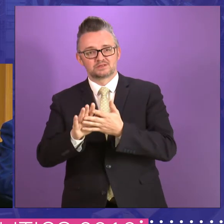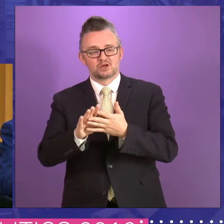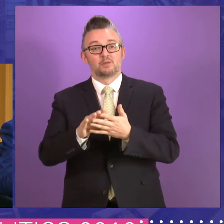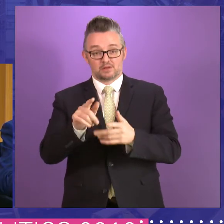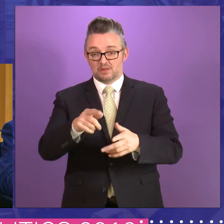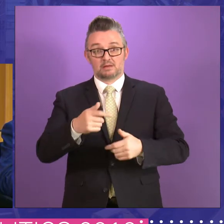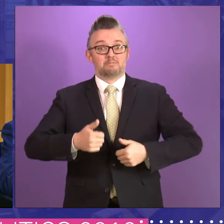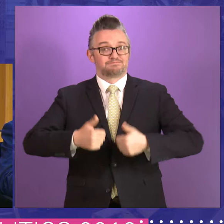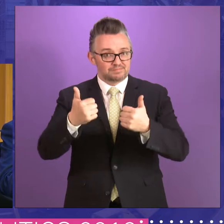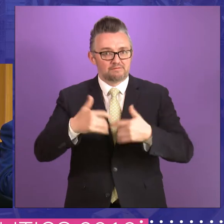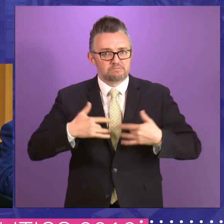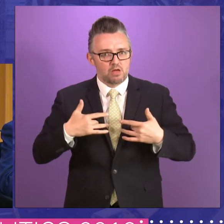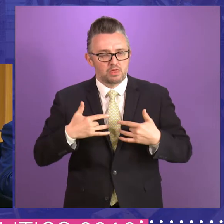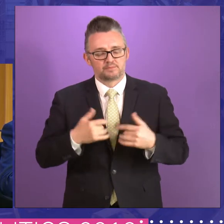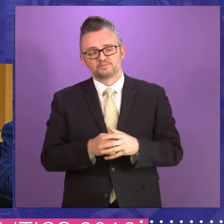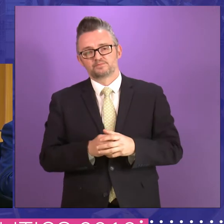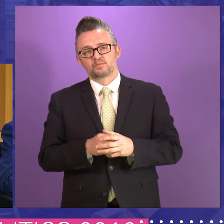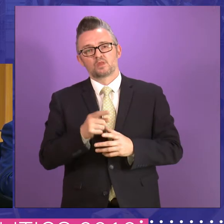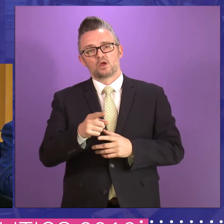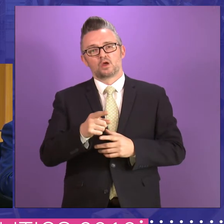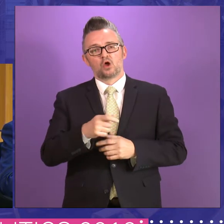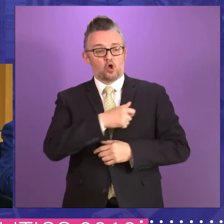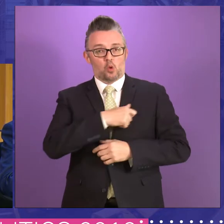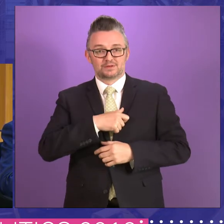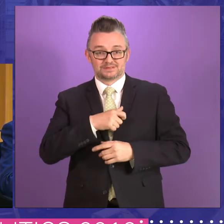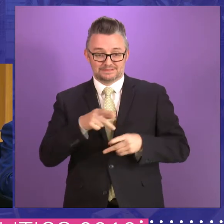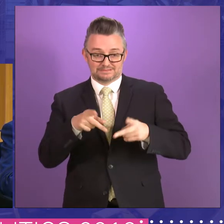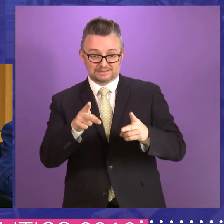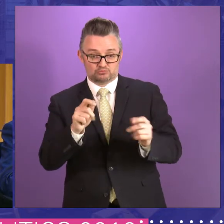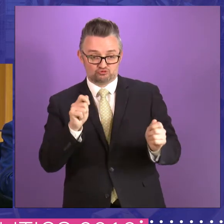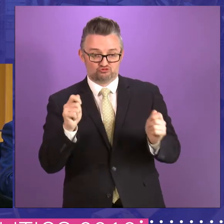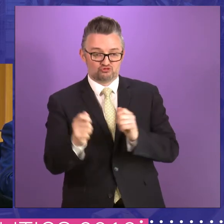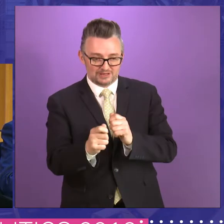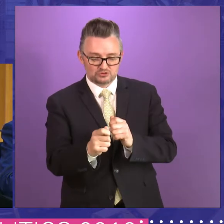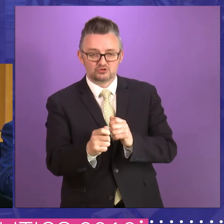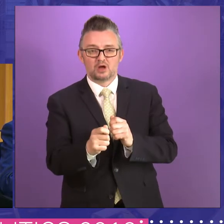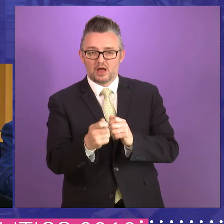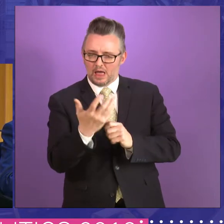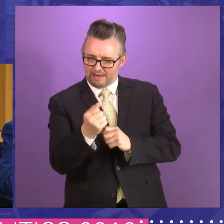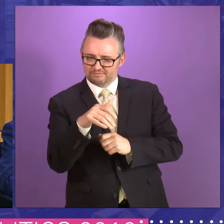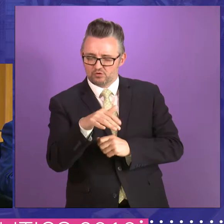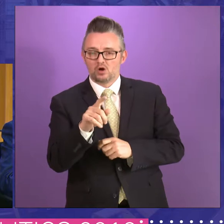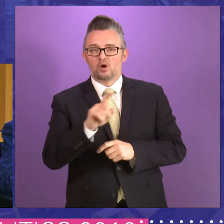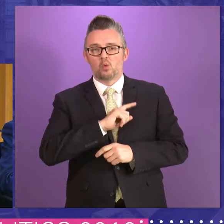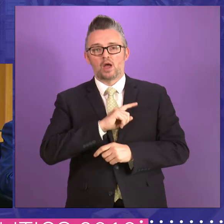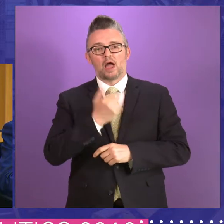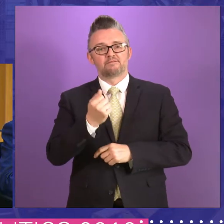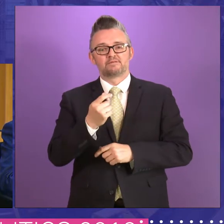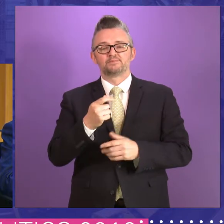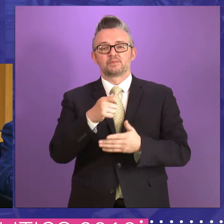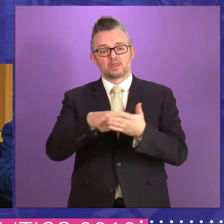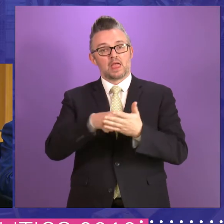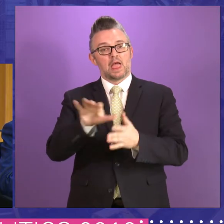these are both great. Perhaps, um, the changes to committee system and not least, um, the proposal for elected conveners,